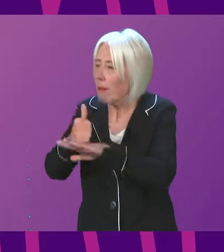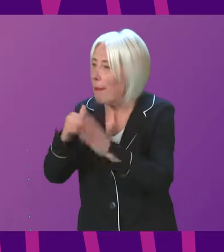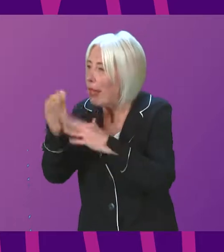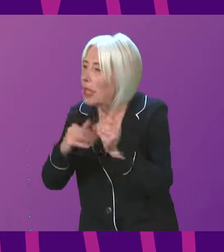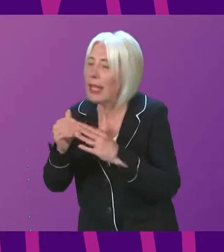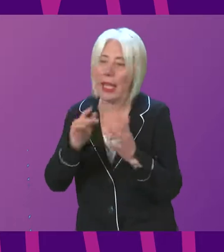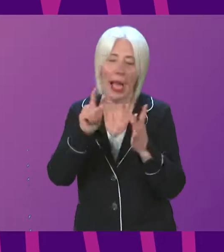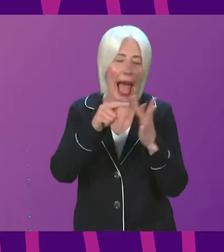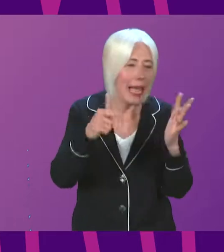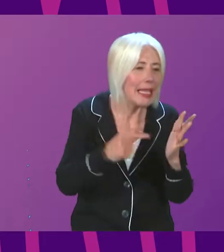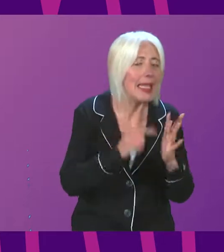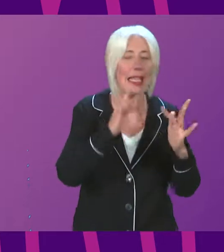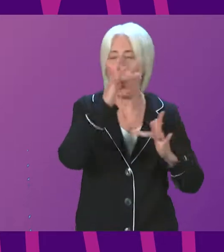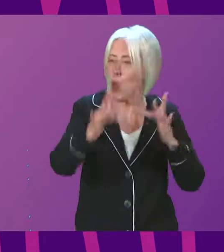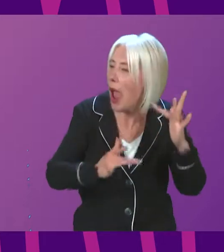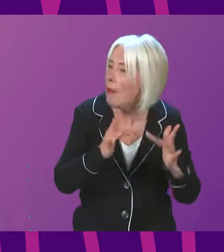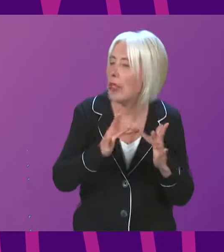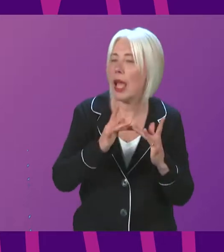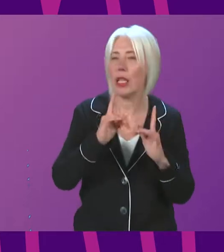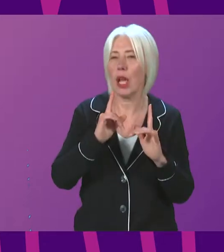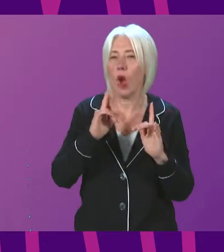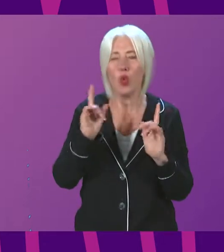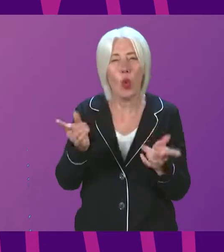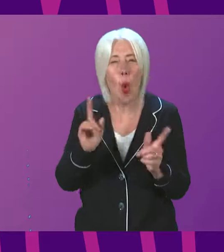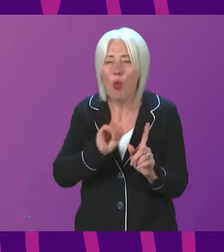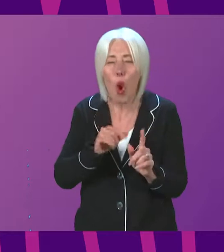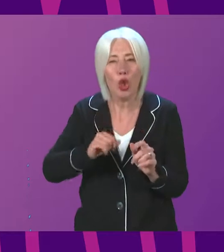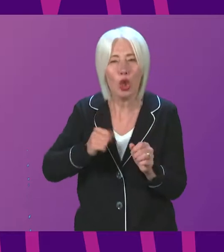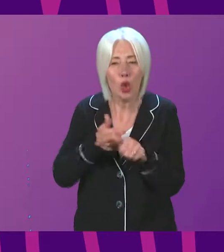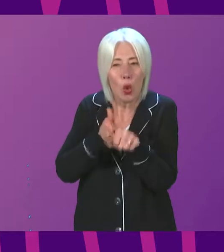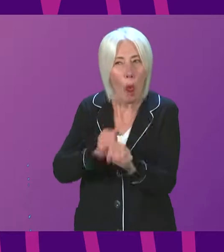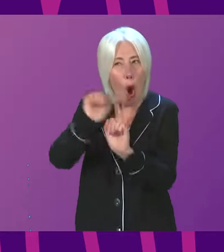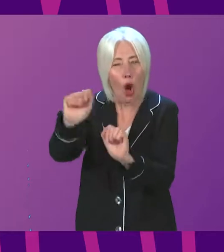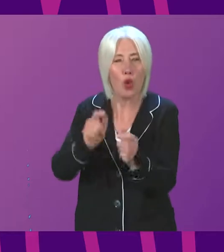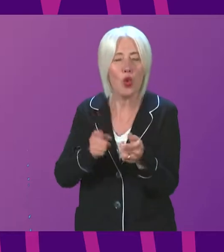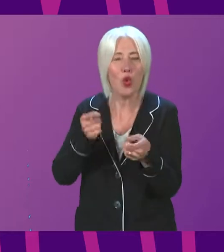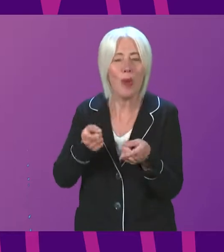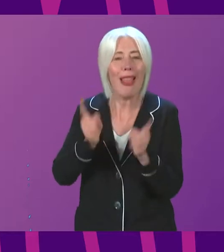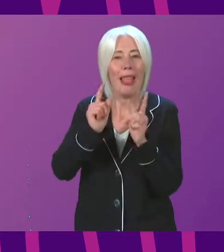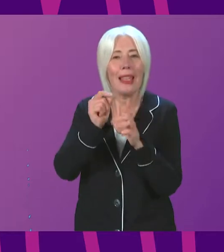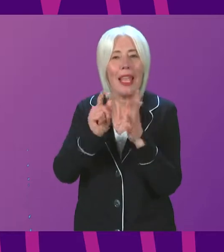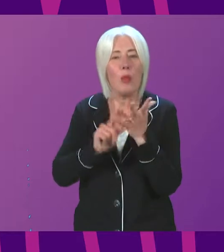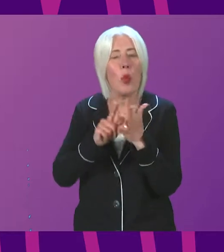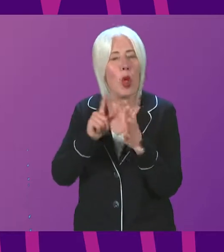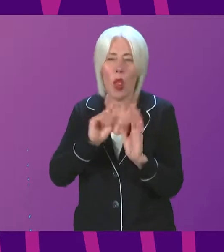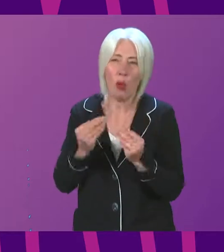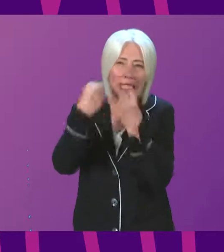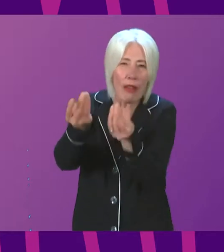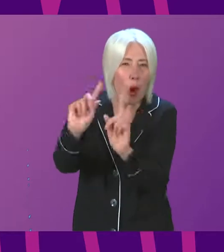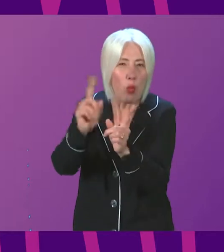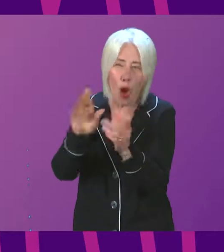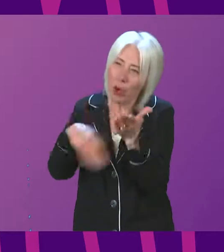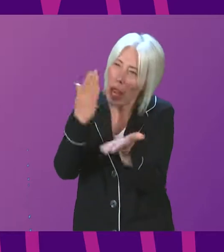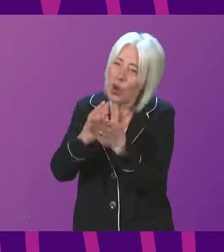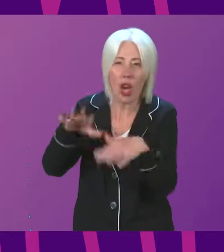infrastructure. So what support will the Scottish Government give Lady Poole for the fundamentals to get this inquiry off the ground?